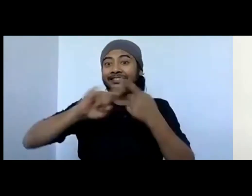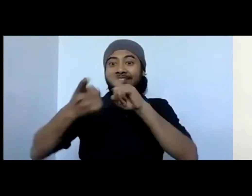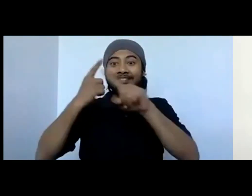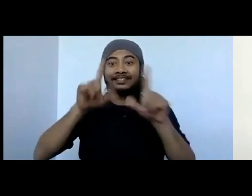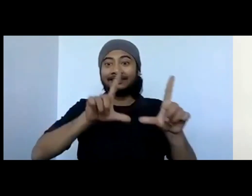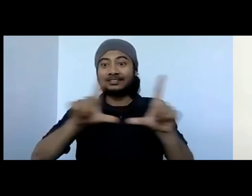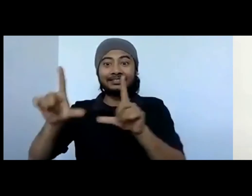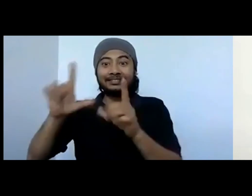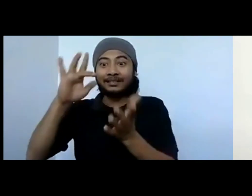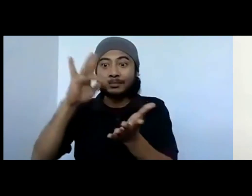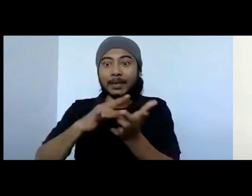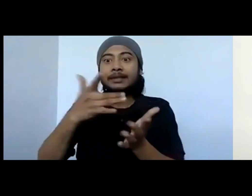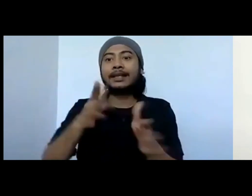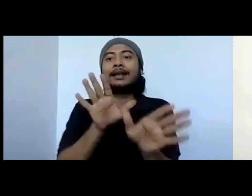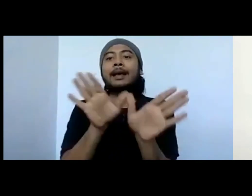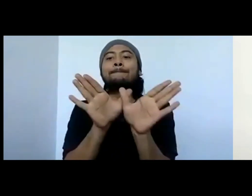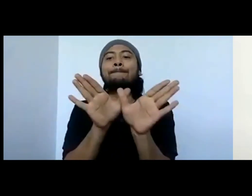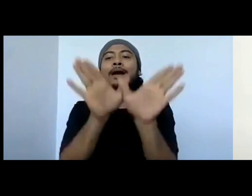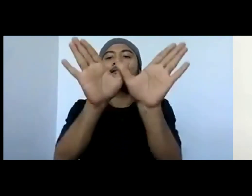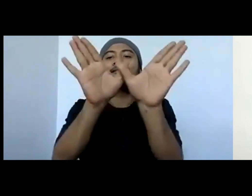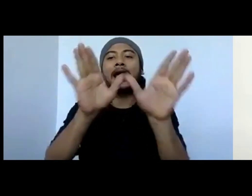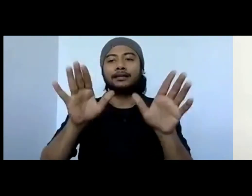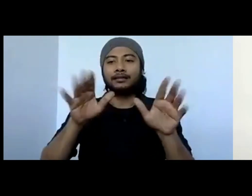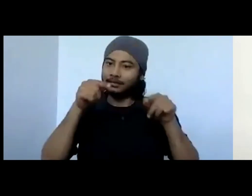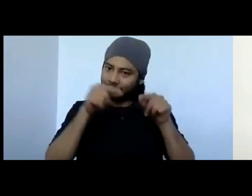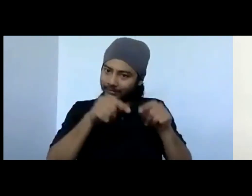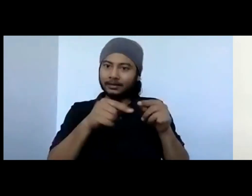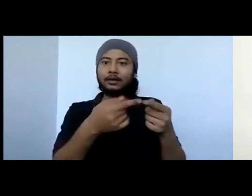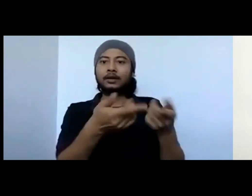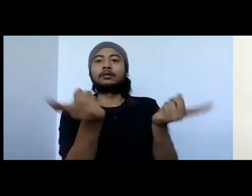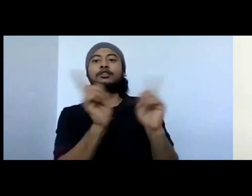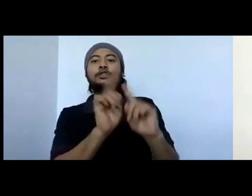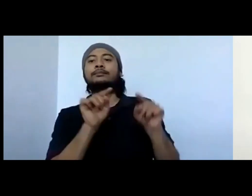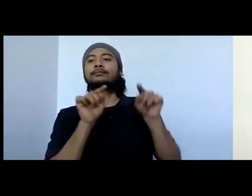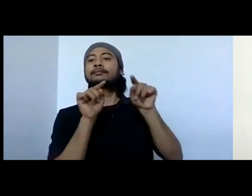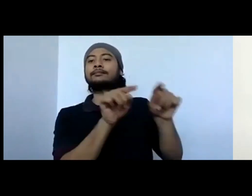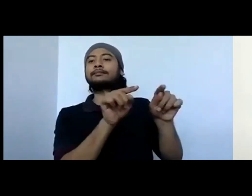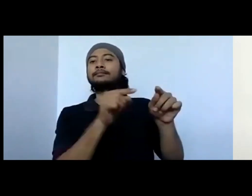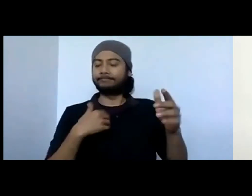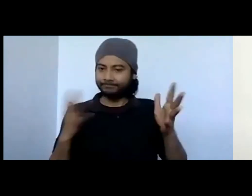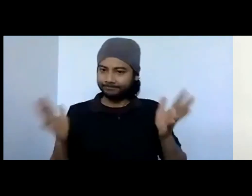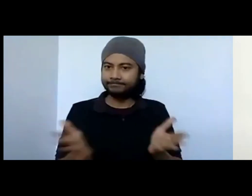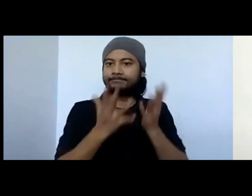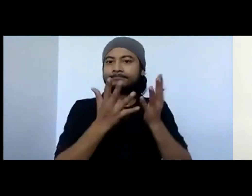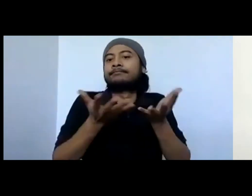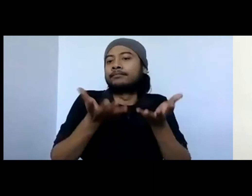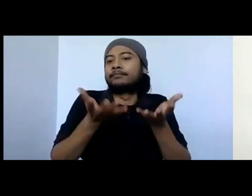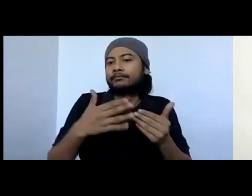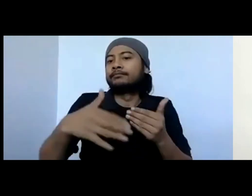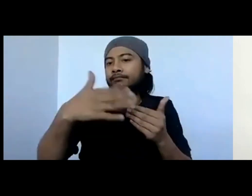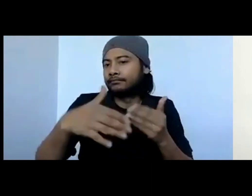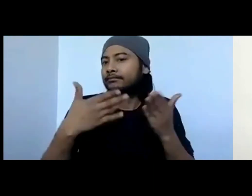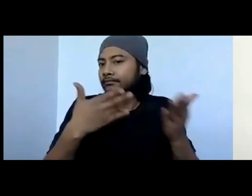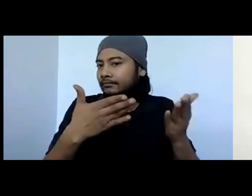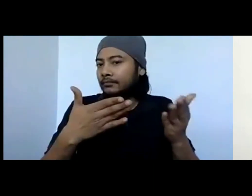the museum, in the city museum and in a school. So since, so how this, all this began by